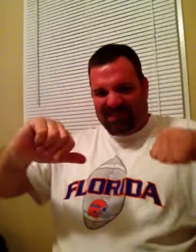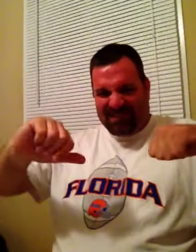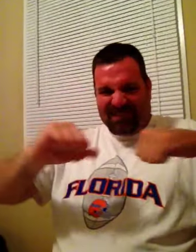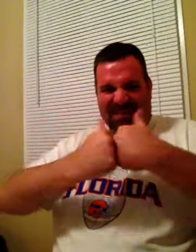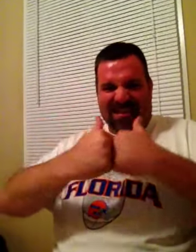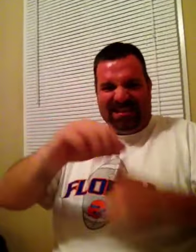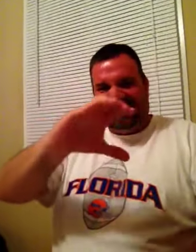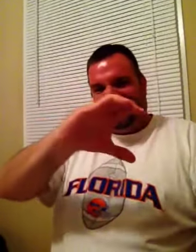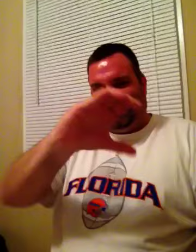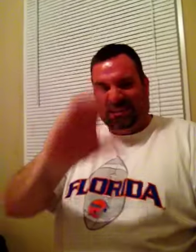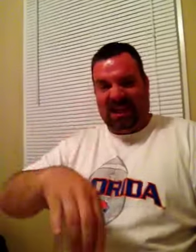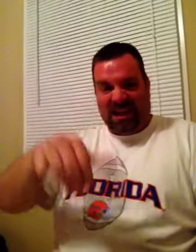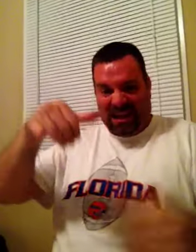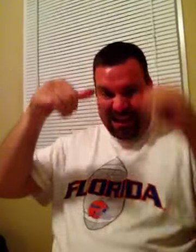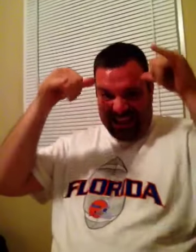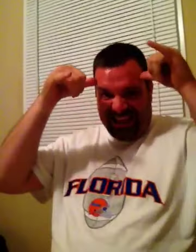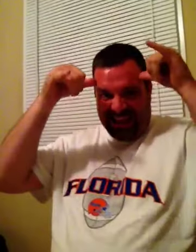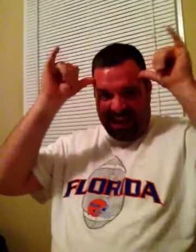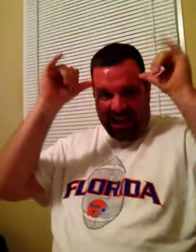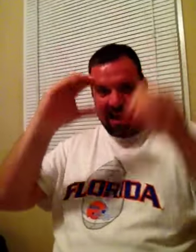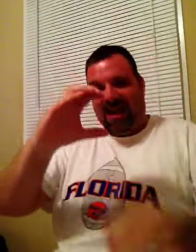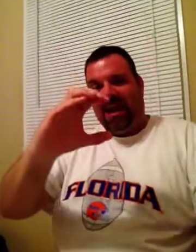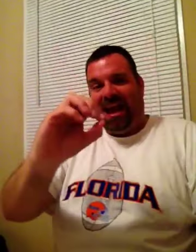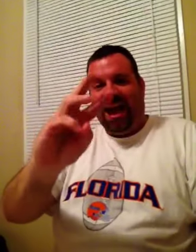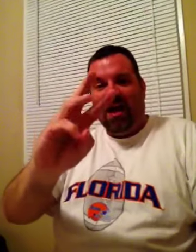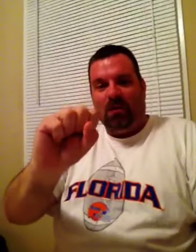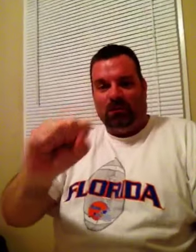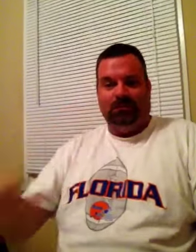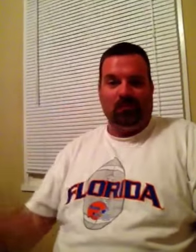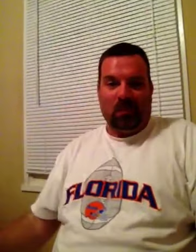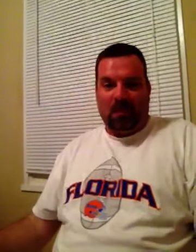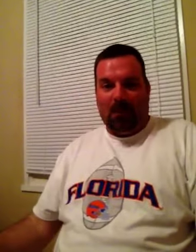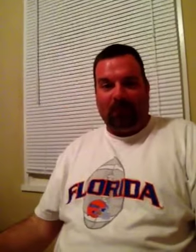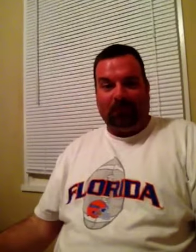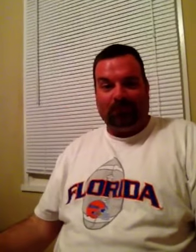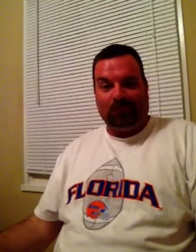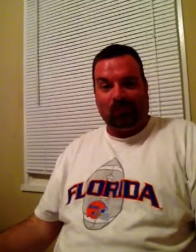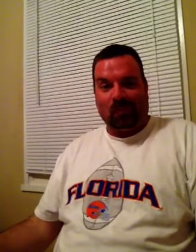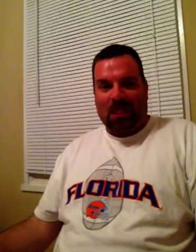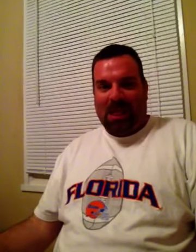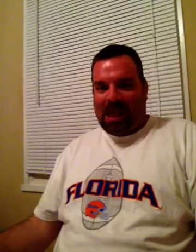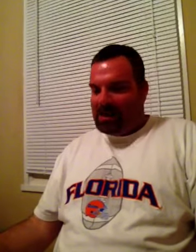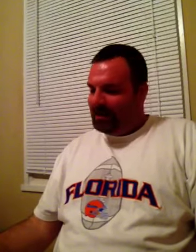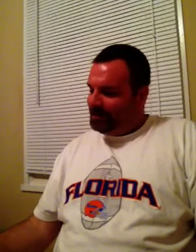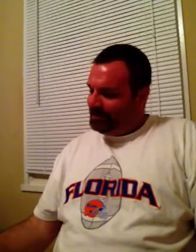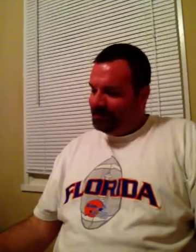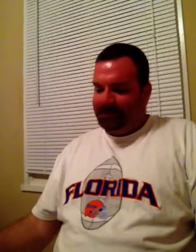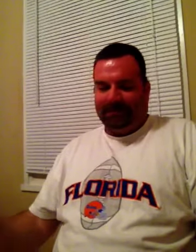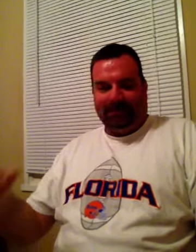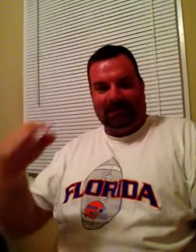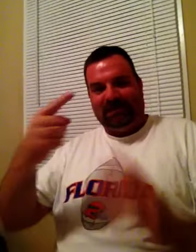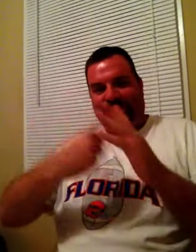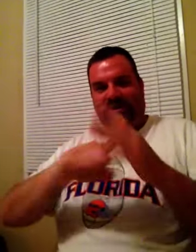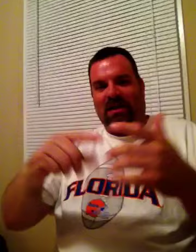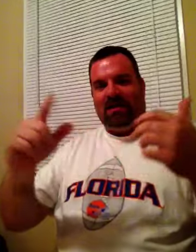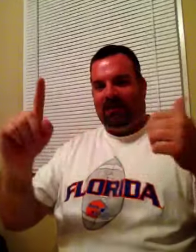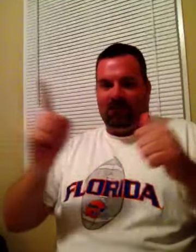ABC Family presents a Harry Potter Red Carbon Weekend Effect. Hello, everybody watching on ABC Family? This is a big one.